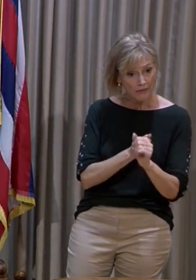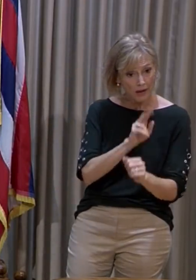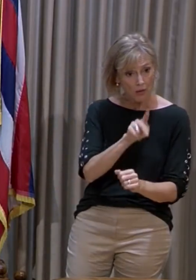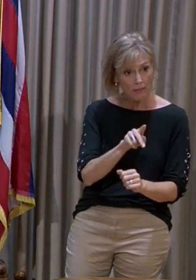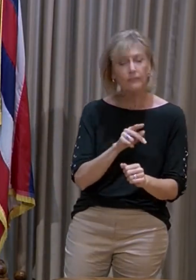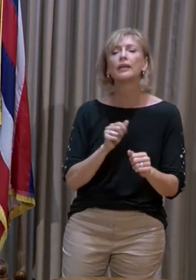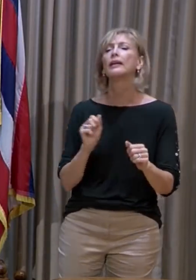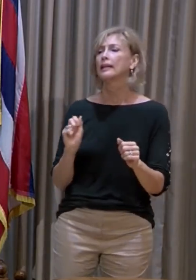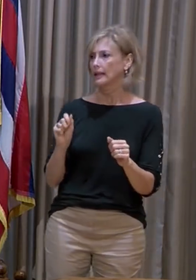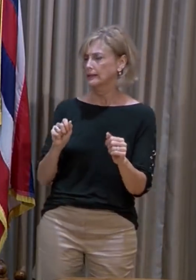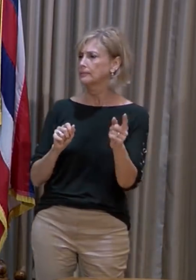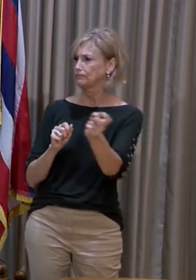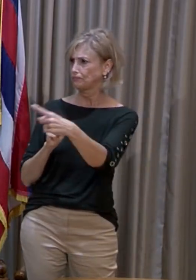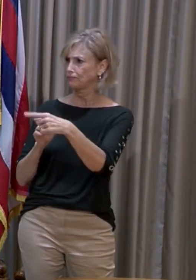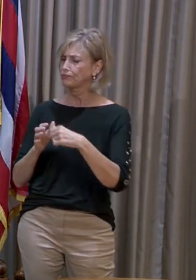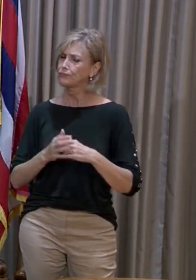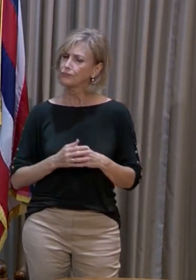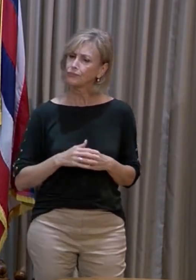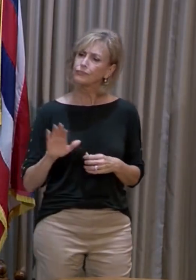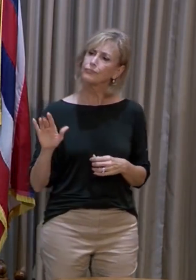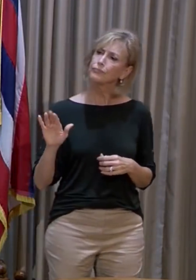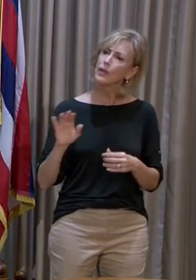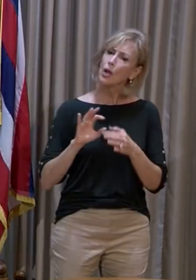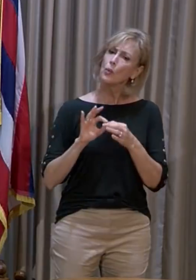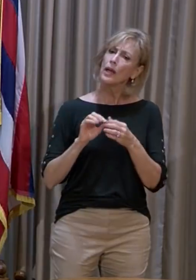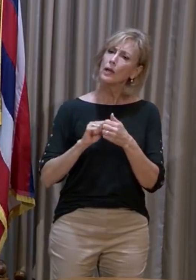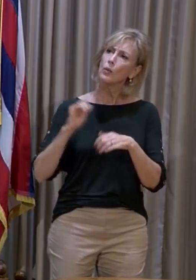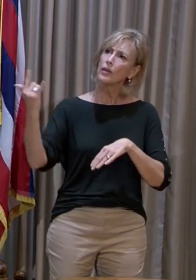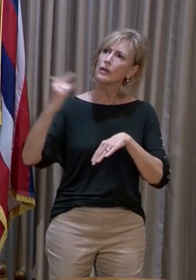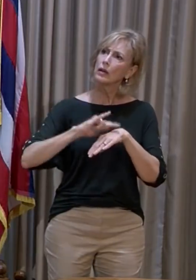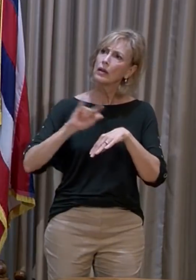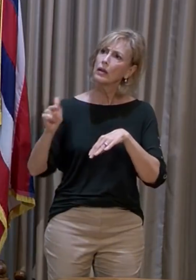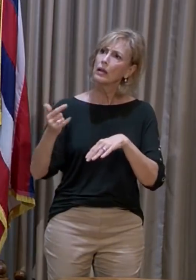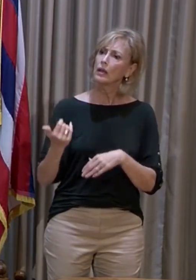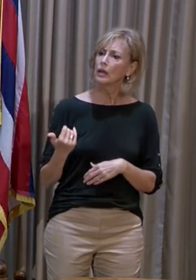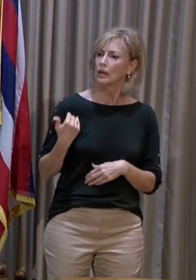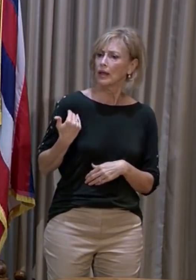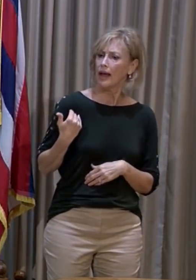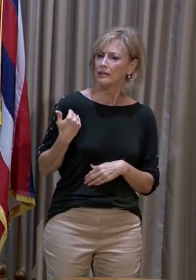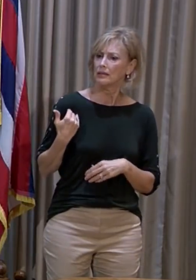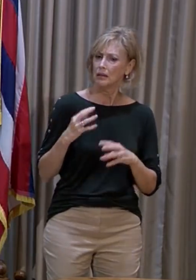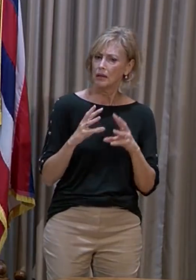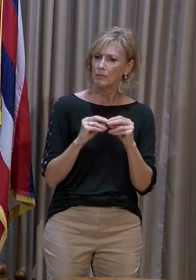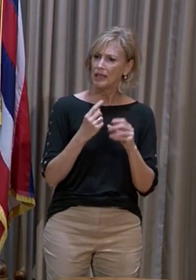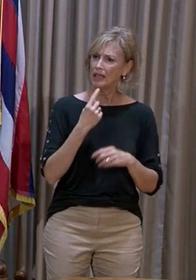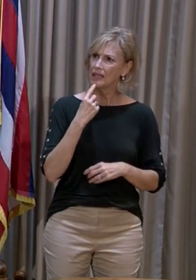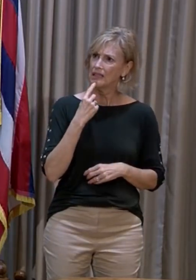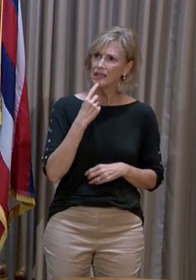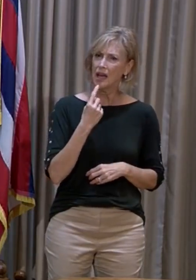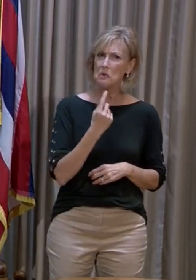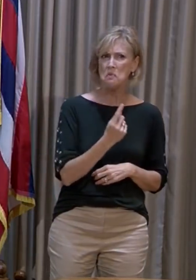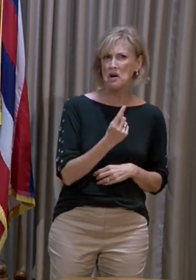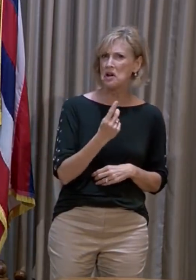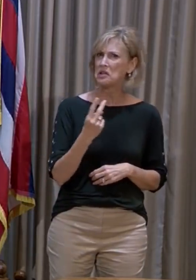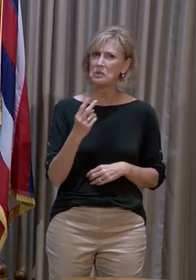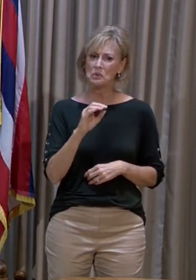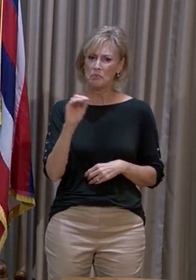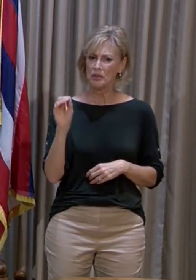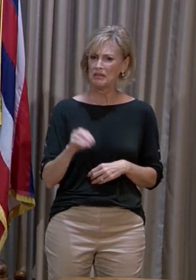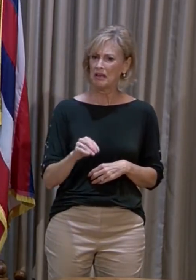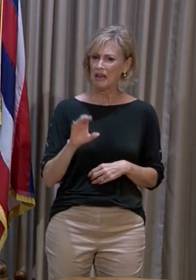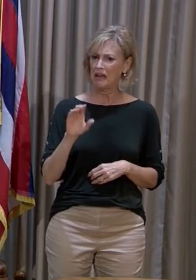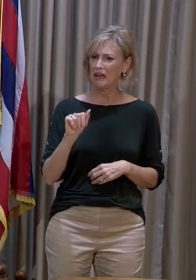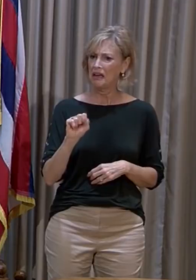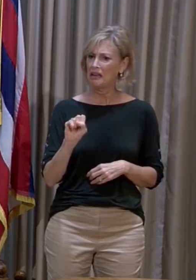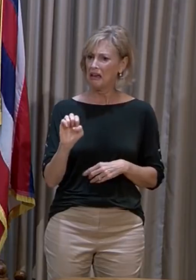Yes, I did. Also, just in terms of travel, mean, at your last press conference, you said, you know, it only 1 to 2% of all cases